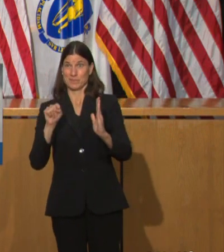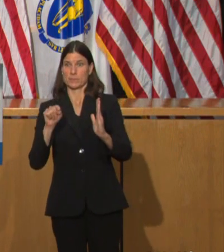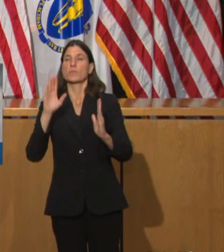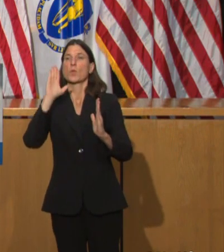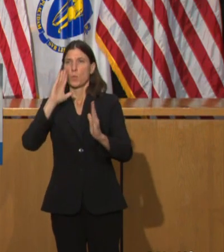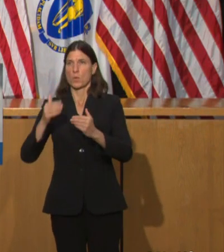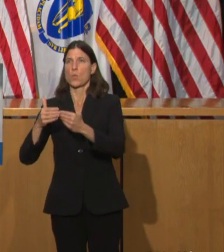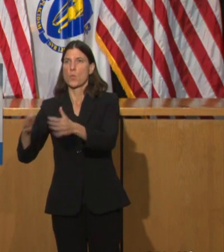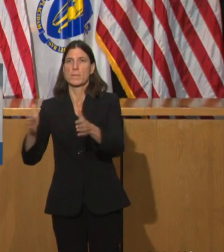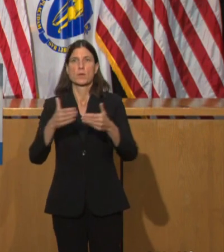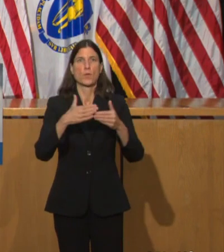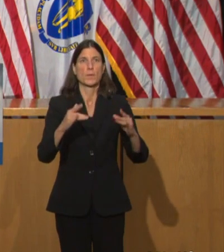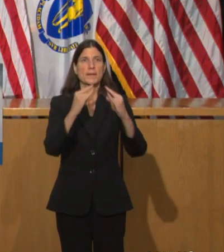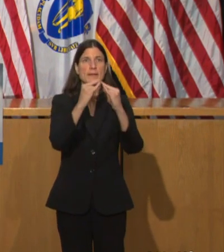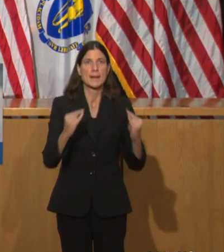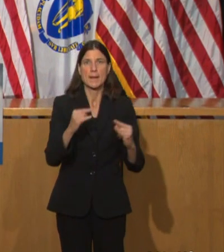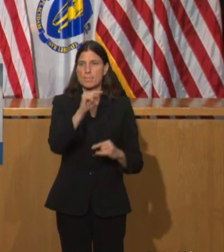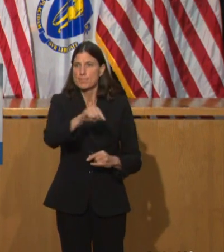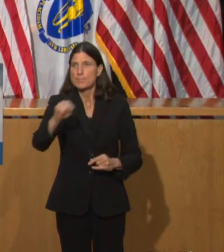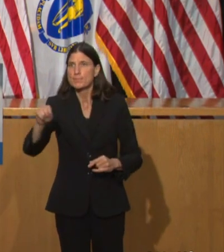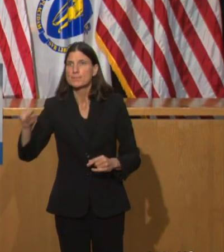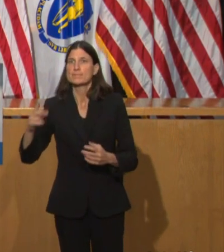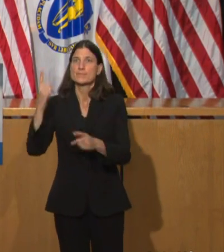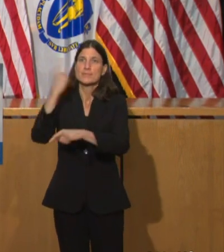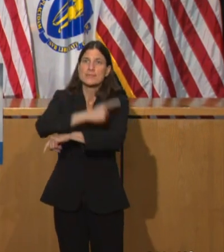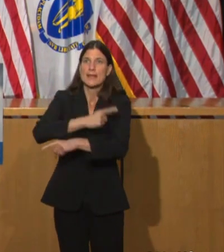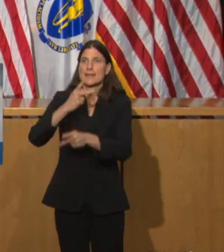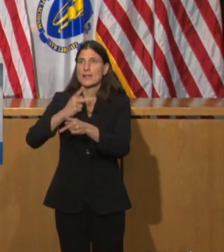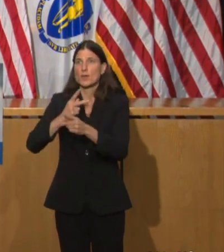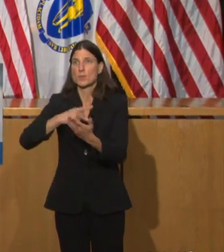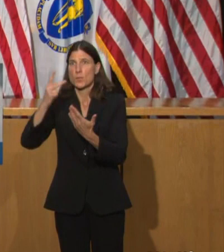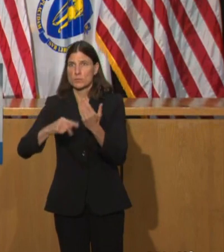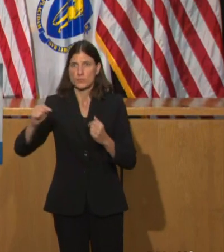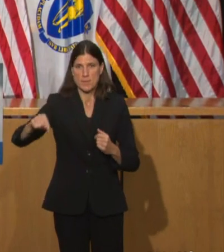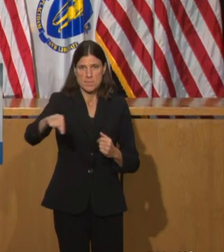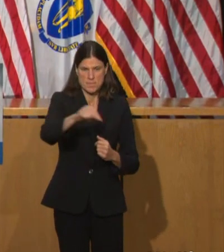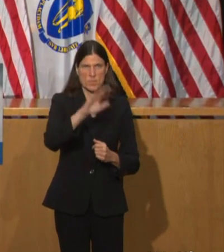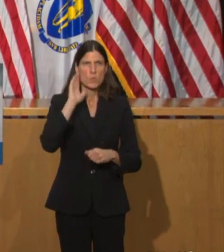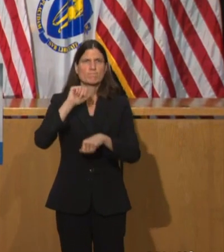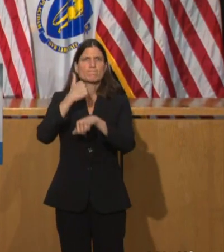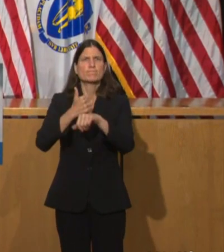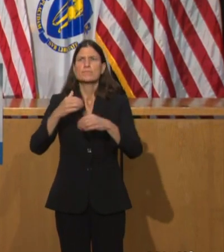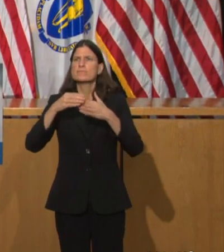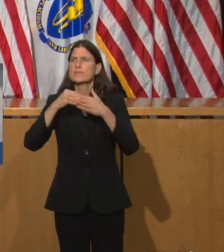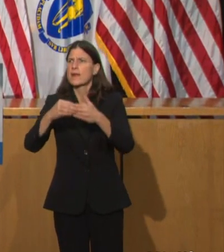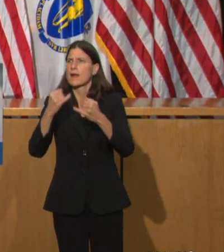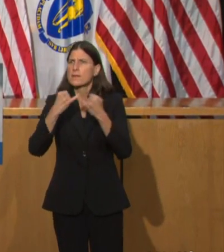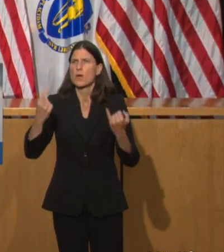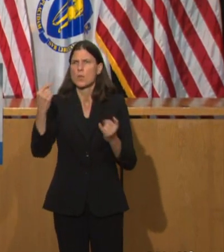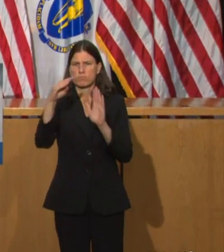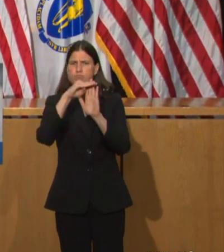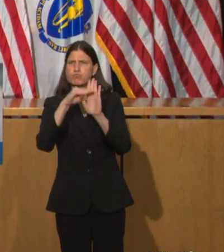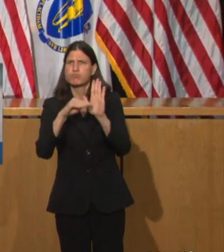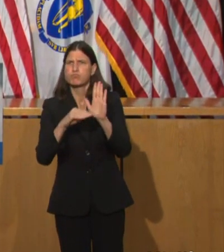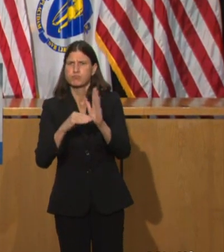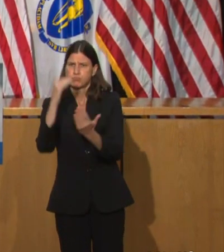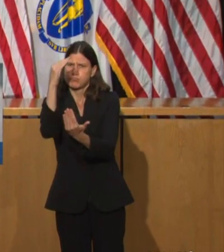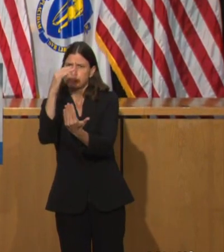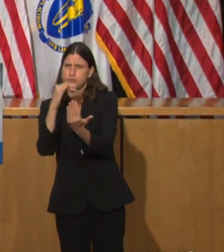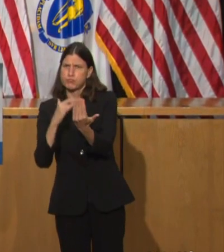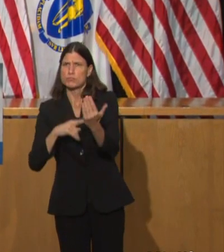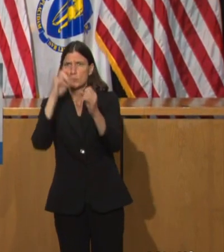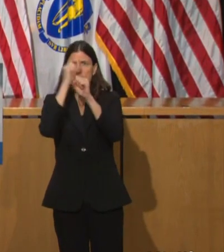screenings and sanitization. These requirements also include safety protocols around transportation and food safety